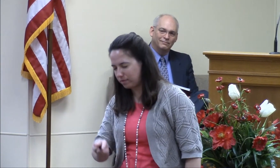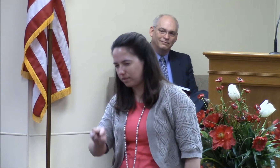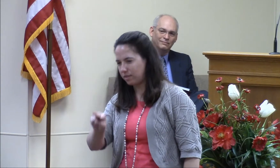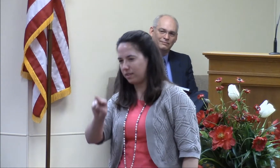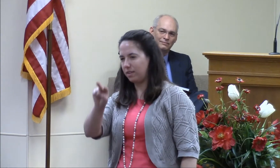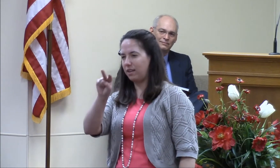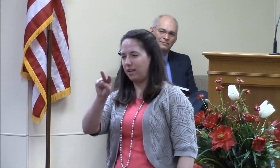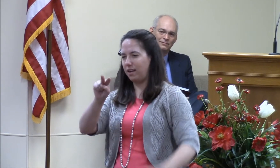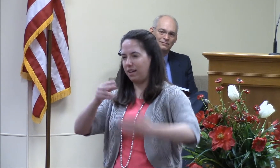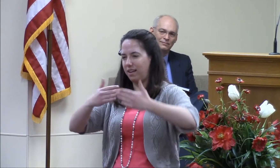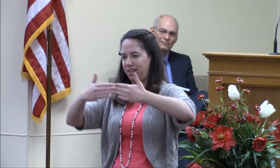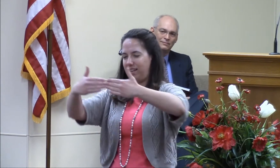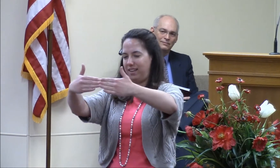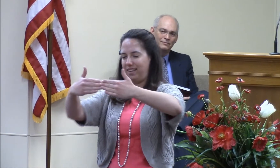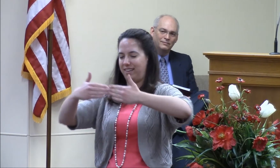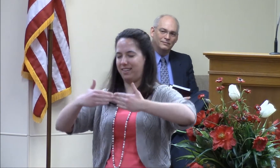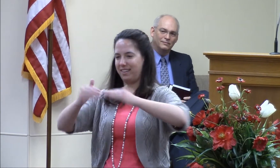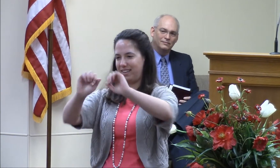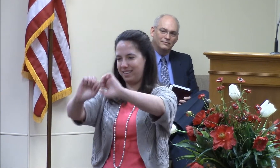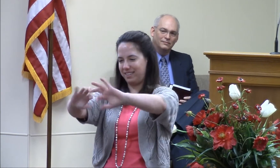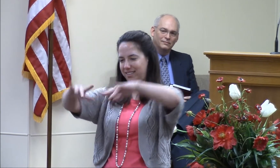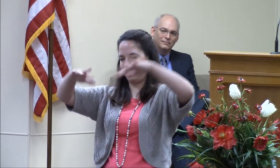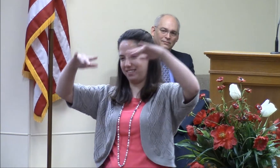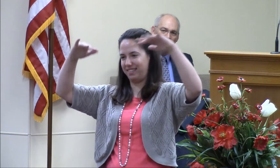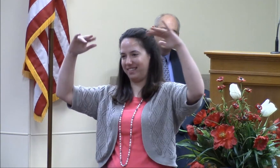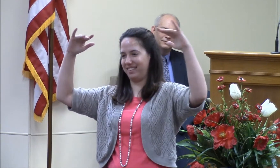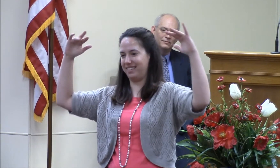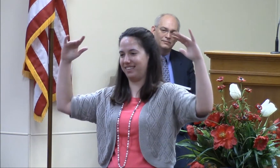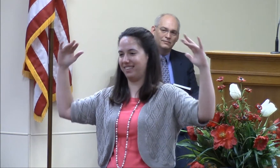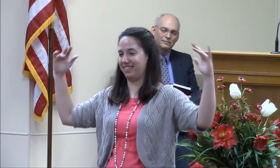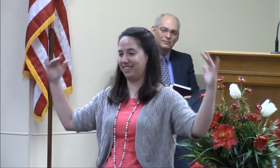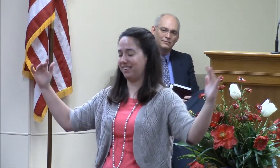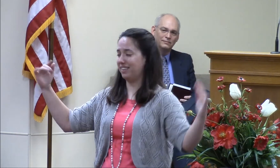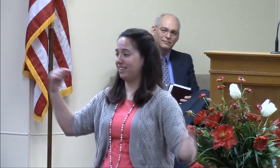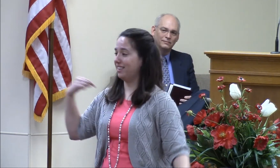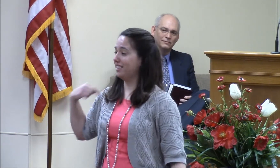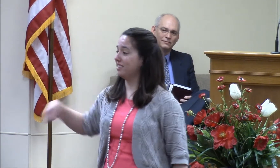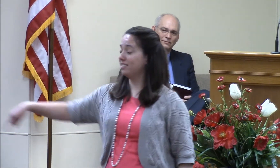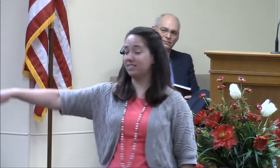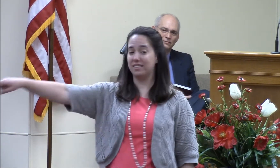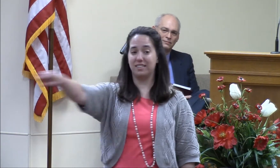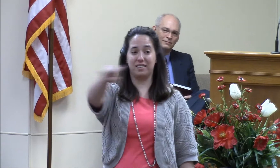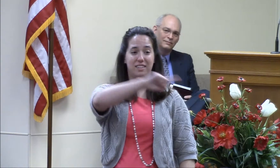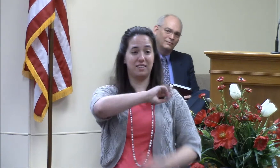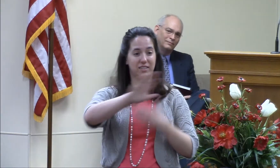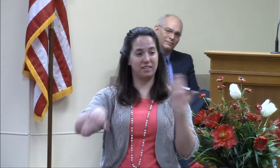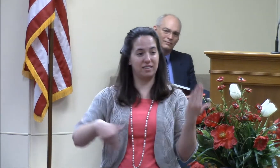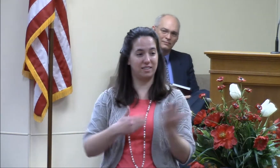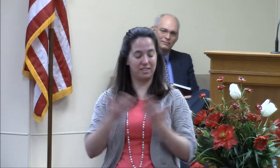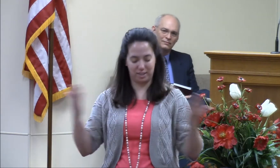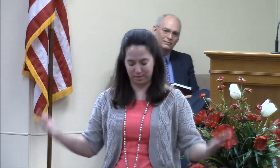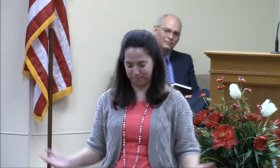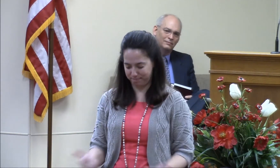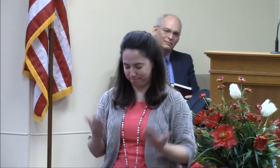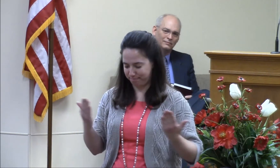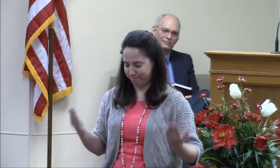standing at the pearly gates We were all there